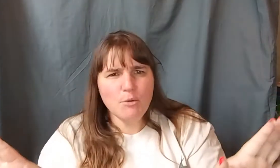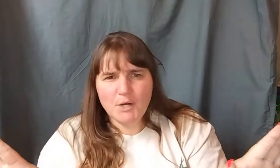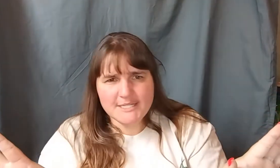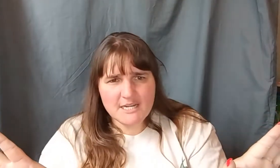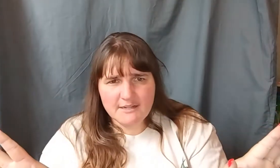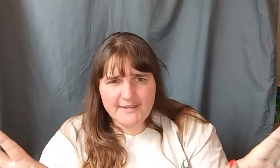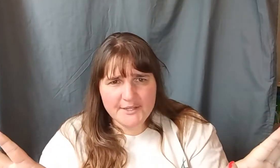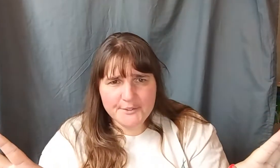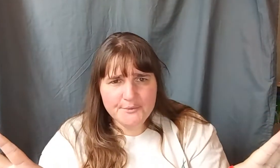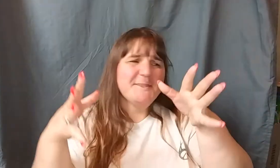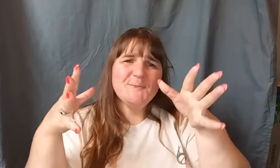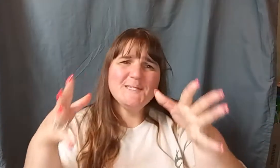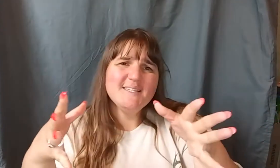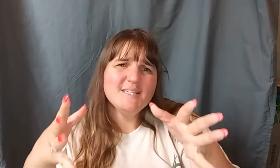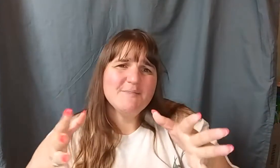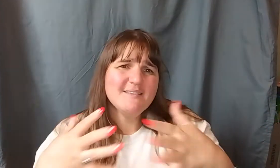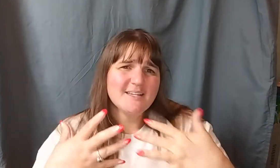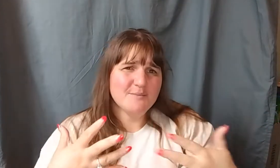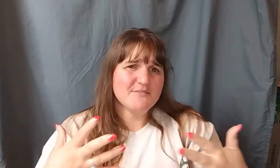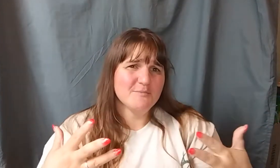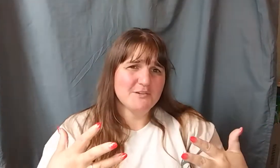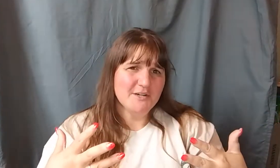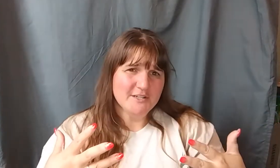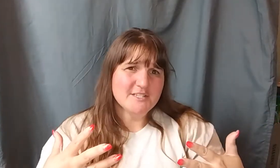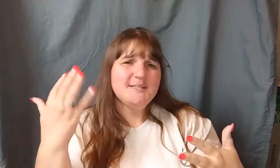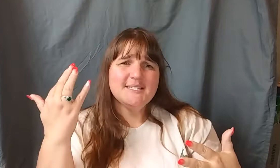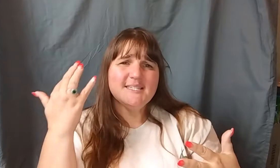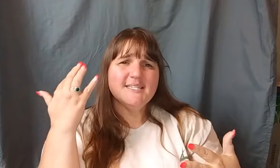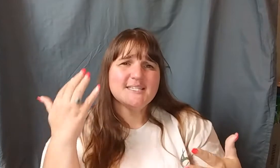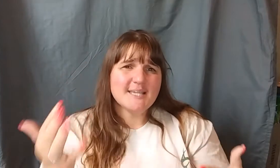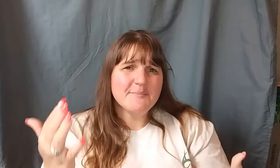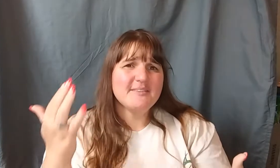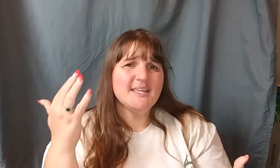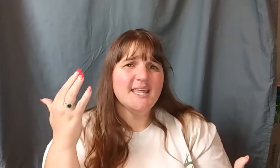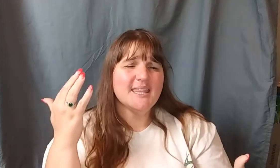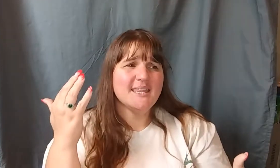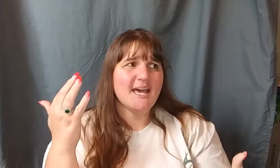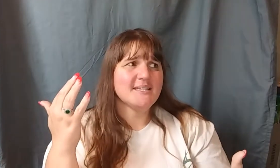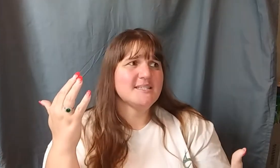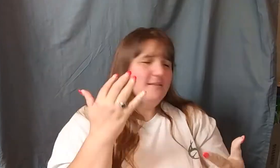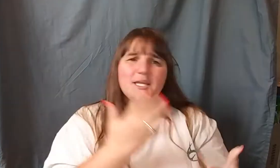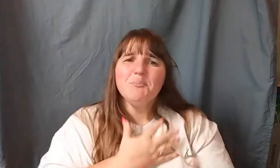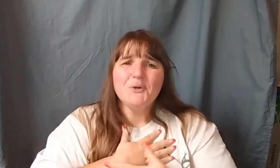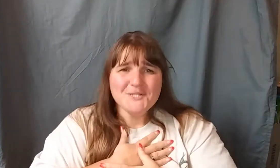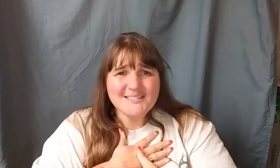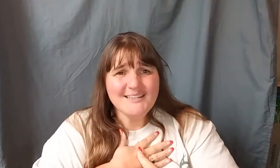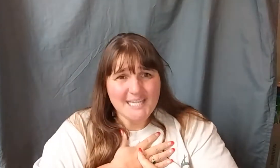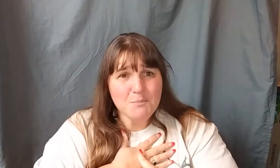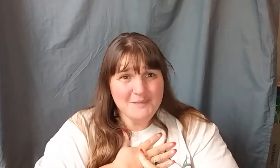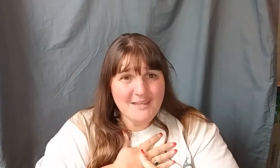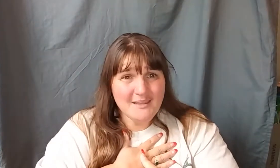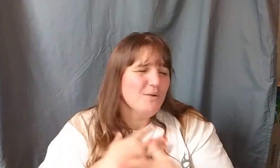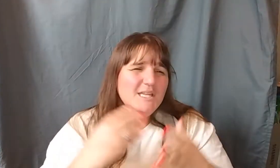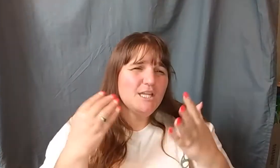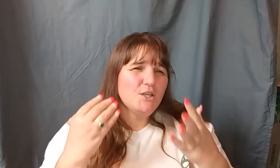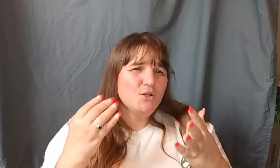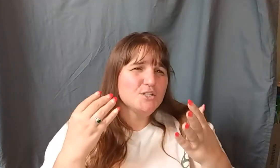monetary value, but this is something that comes from the heart. This is something that, like a person like me, really looks